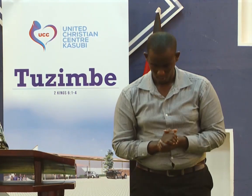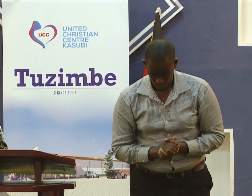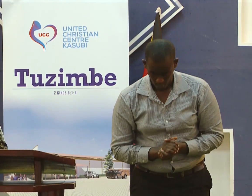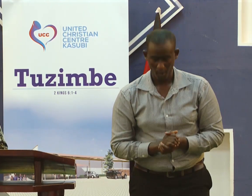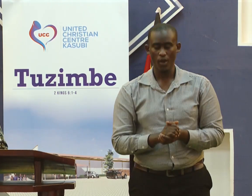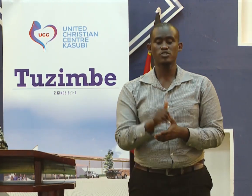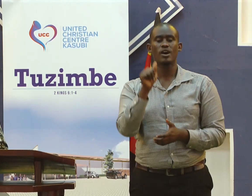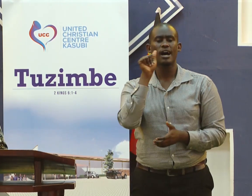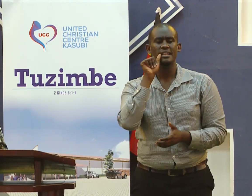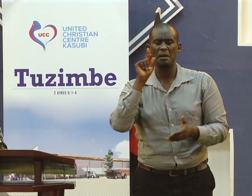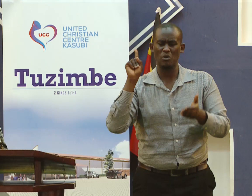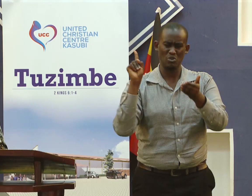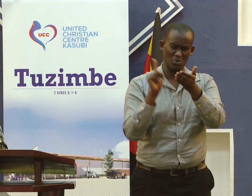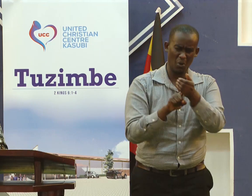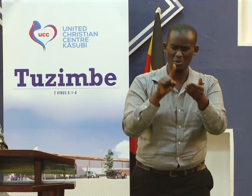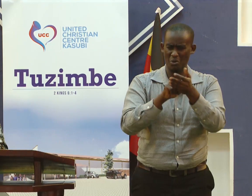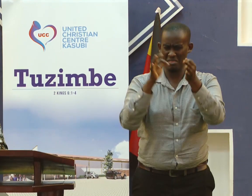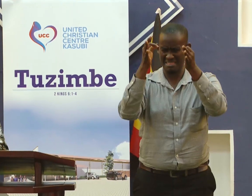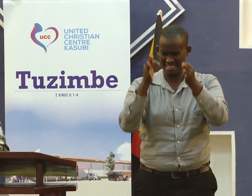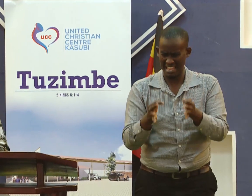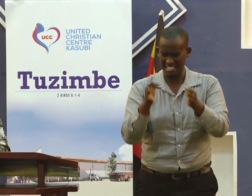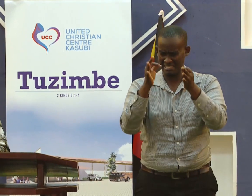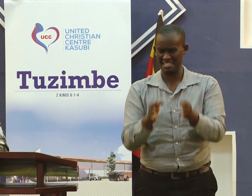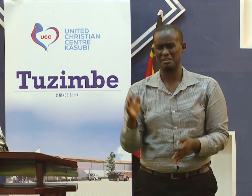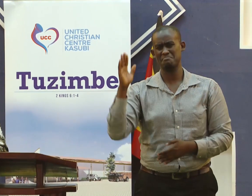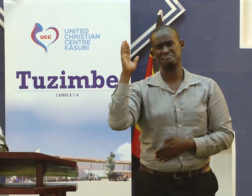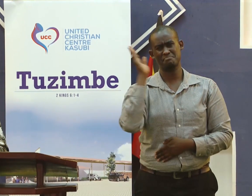He harvested what he was not meant to harvest.